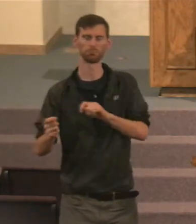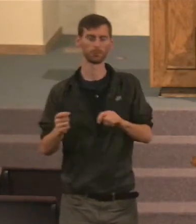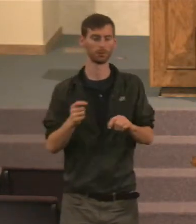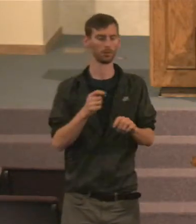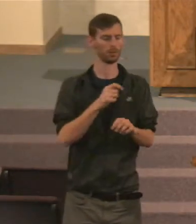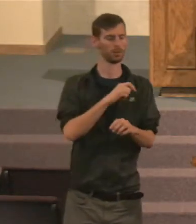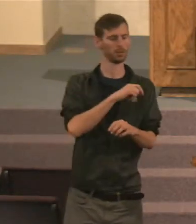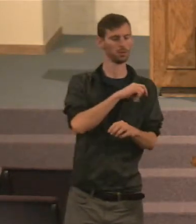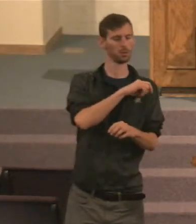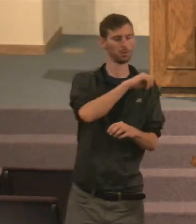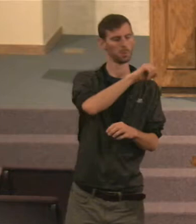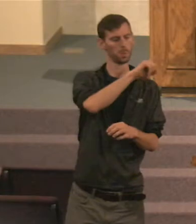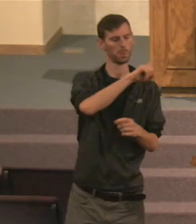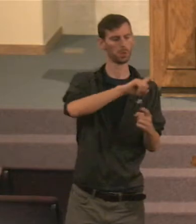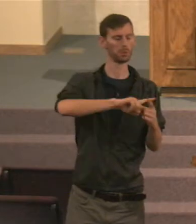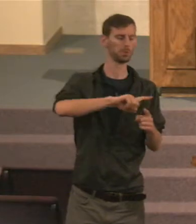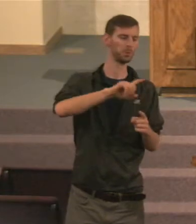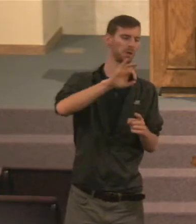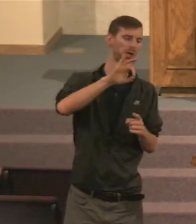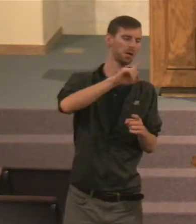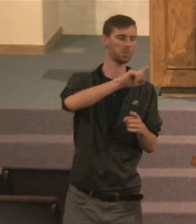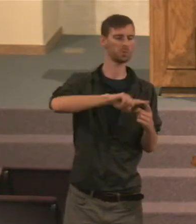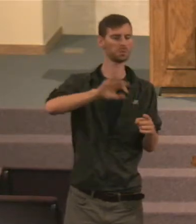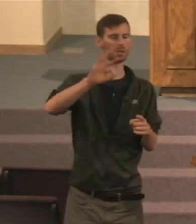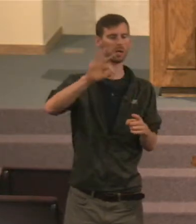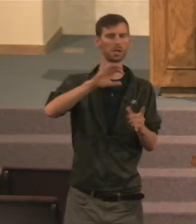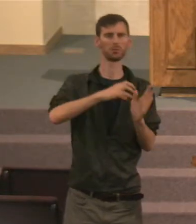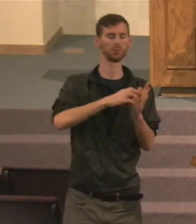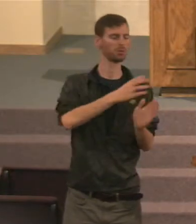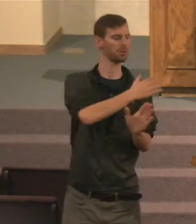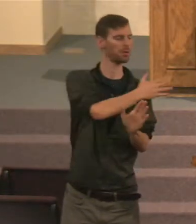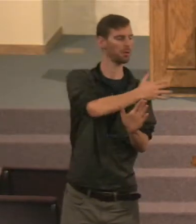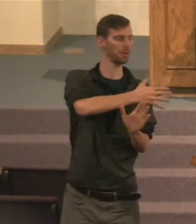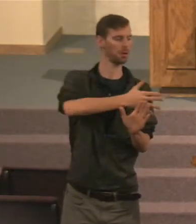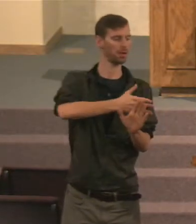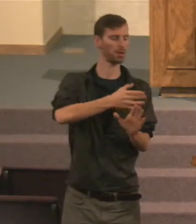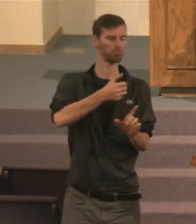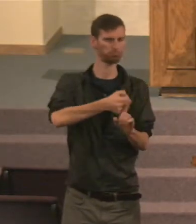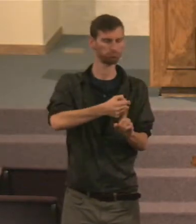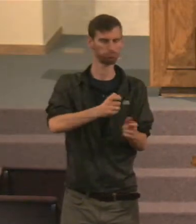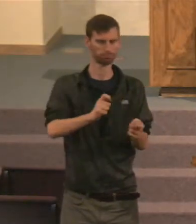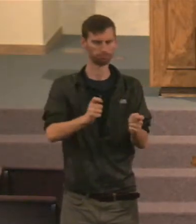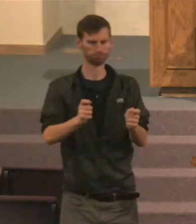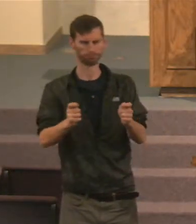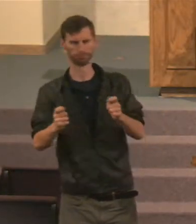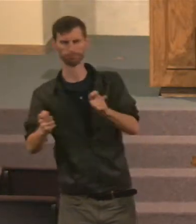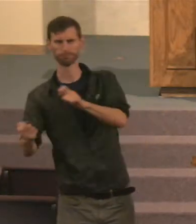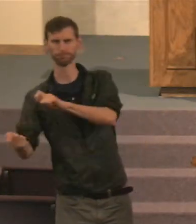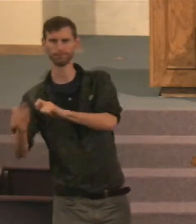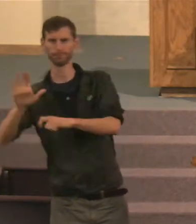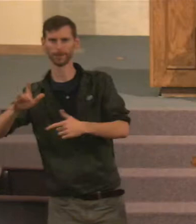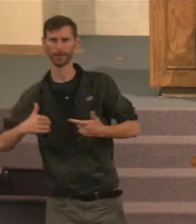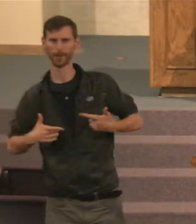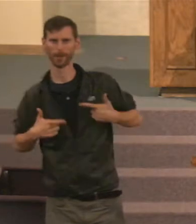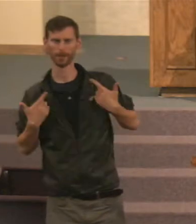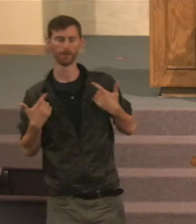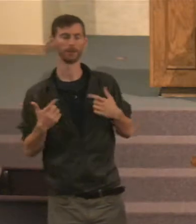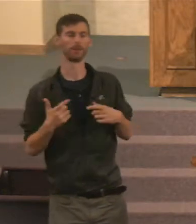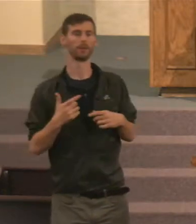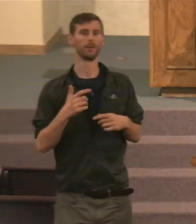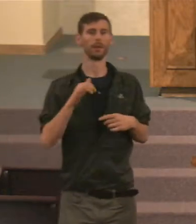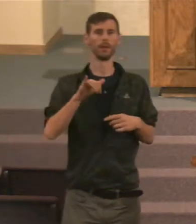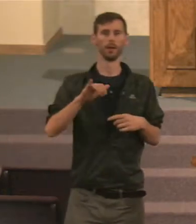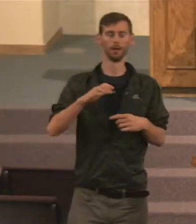first 8, To 9 chapters, Of the book. And over and over, In those chapters, He's talking about vanity, Vanity vanities, All is vanity.